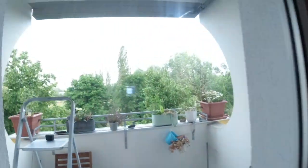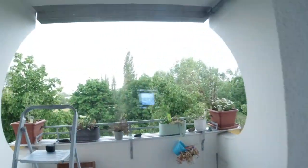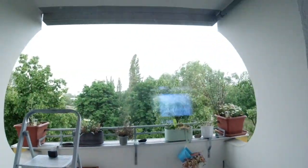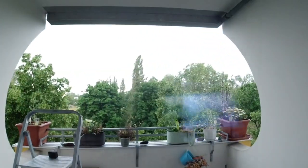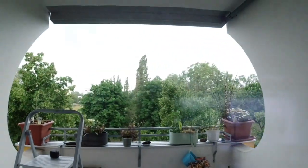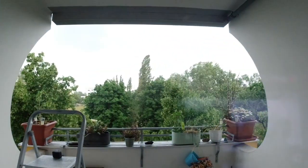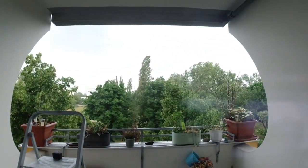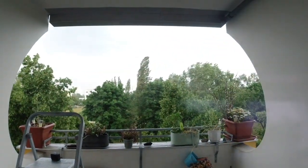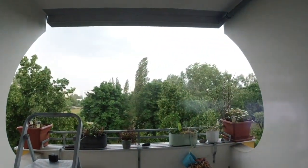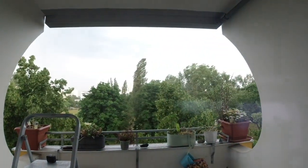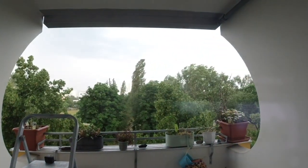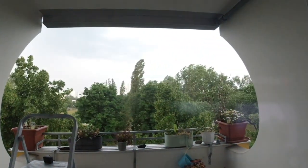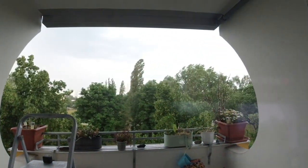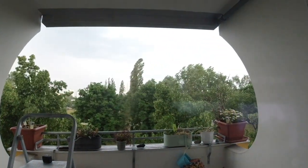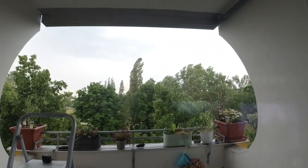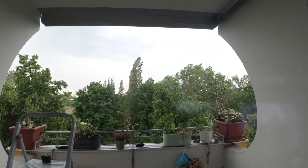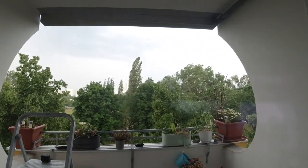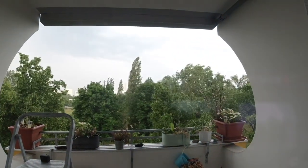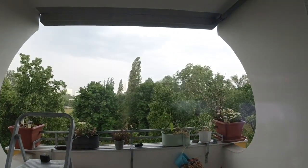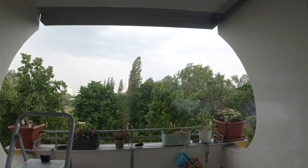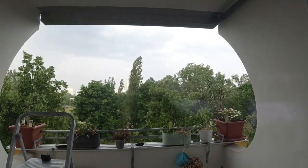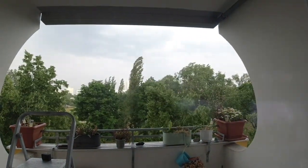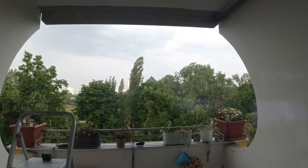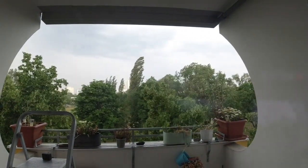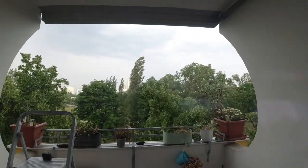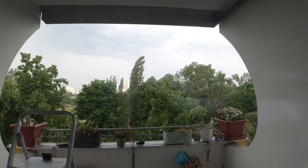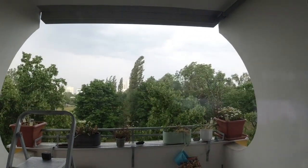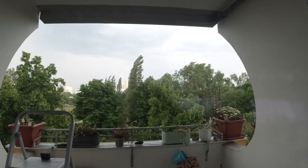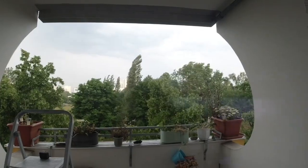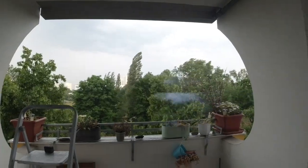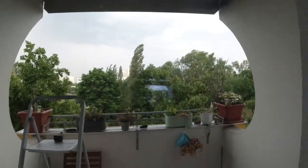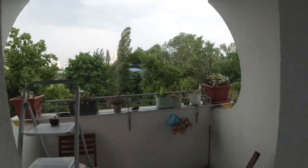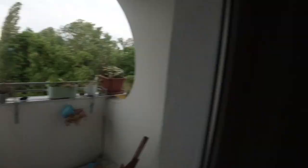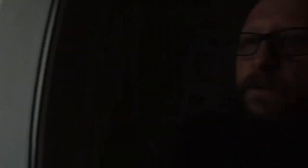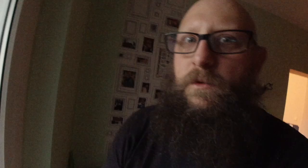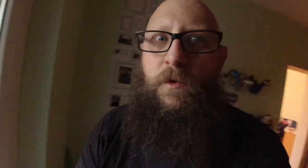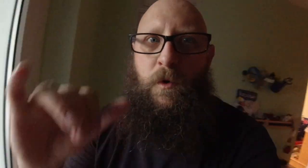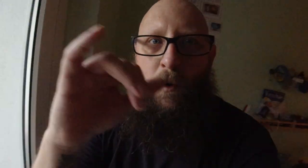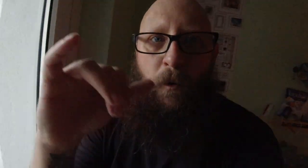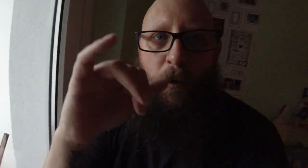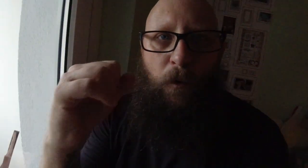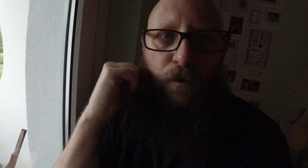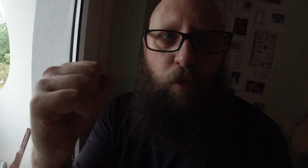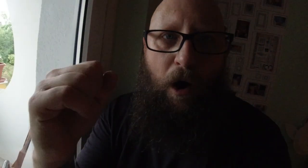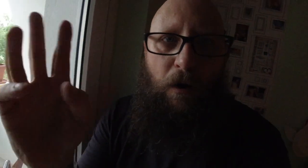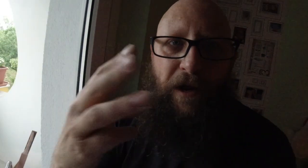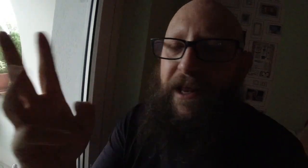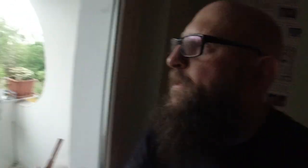It's going. Drawing. Drawing in. Drawing.